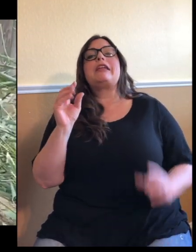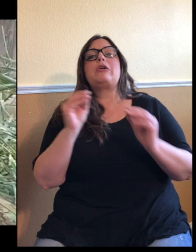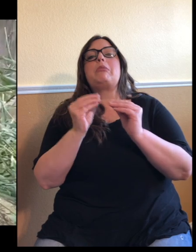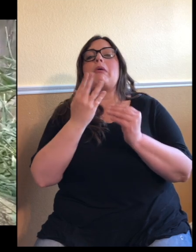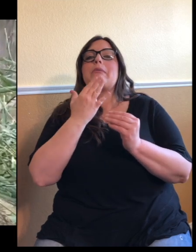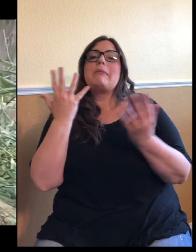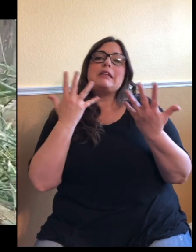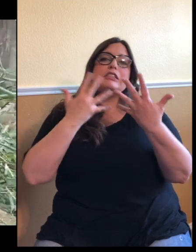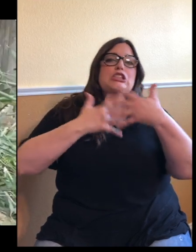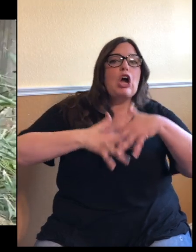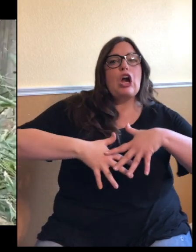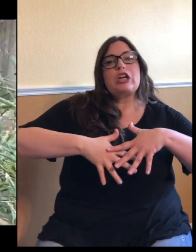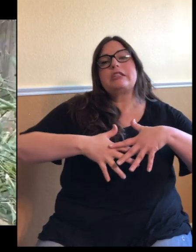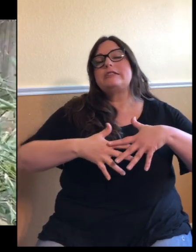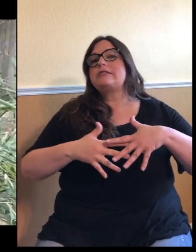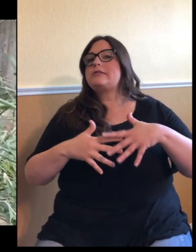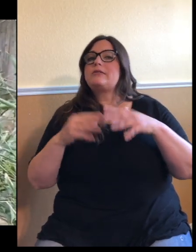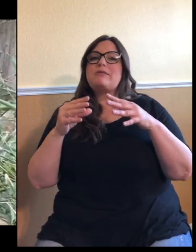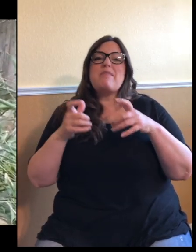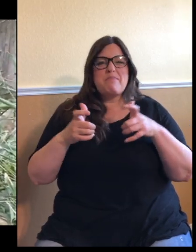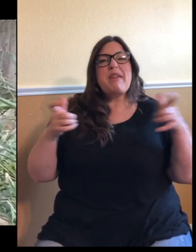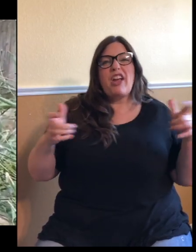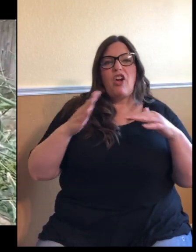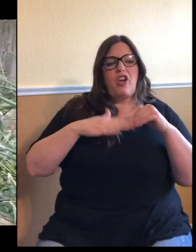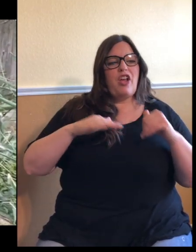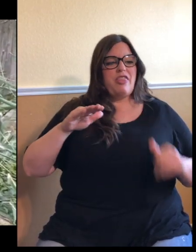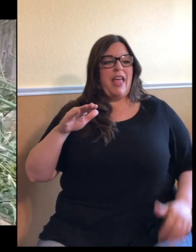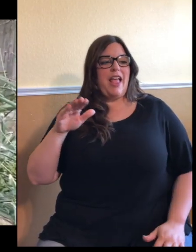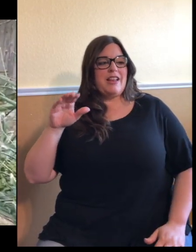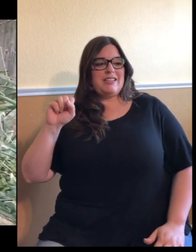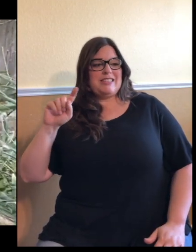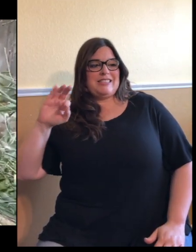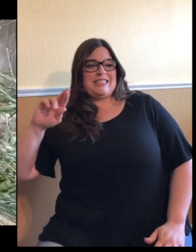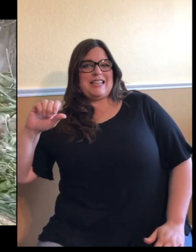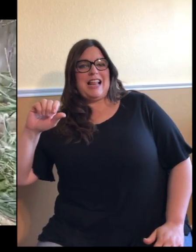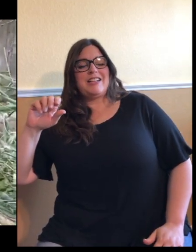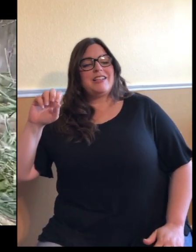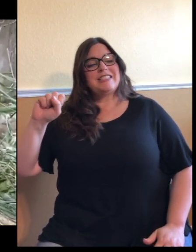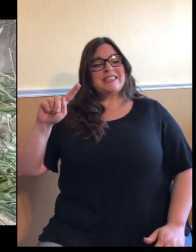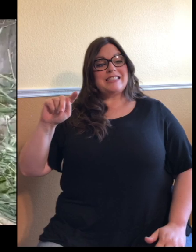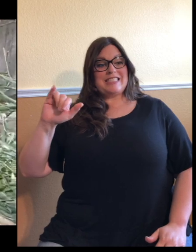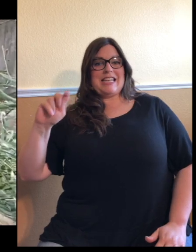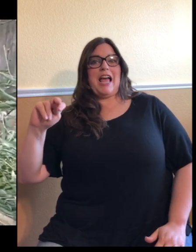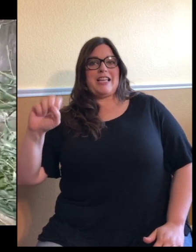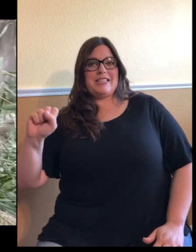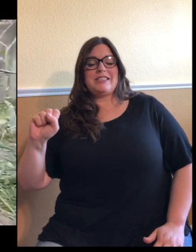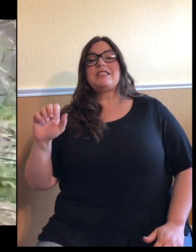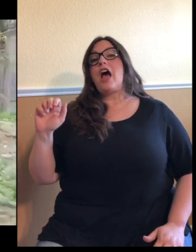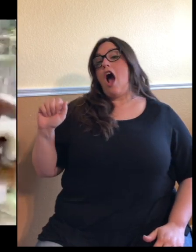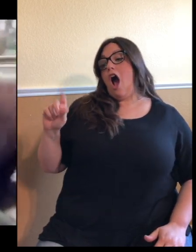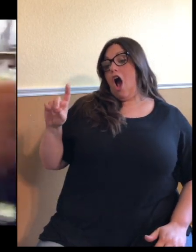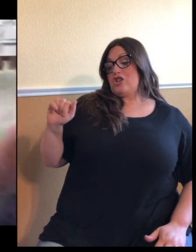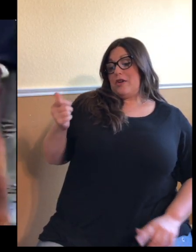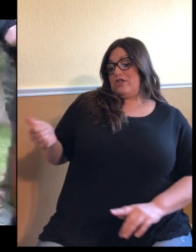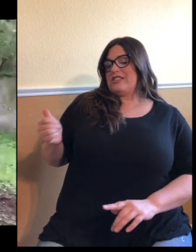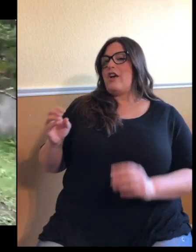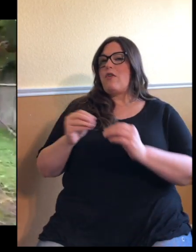than the Fulgens. You can see Audra is a little darker than her sister, so there are some color variations in different